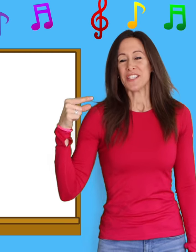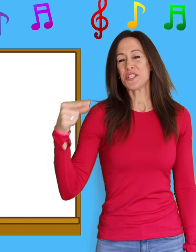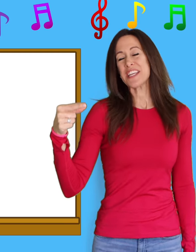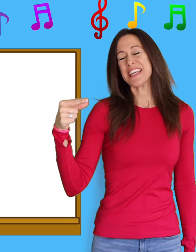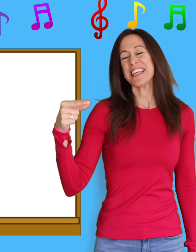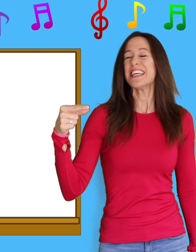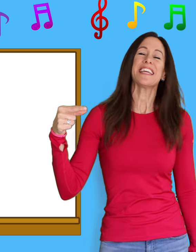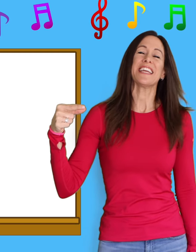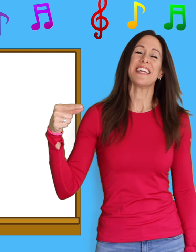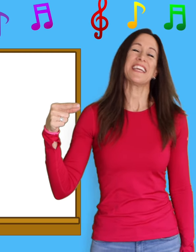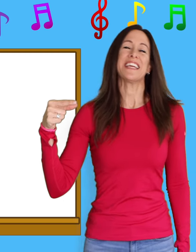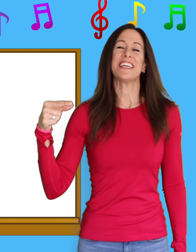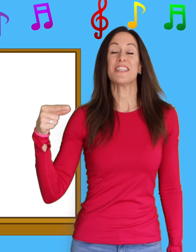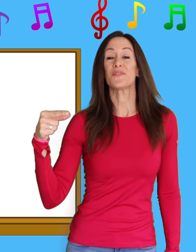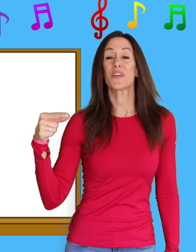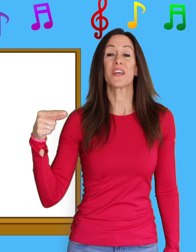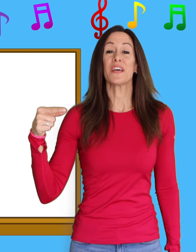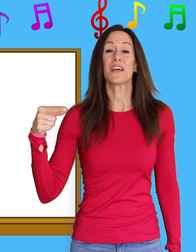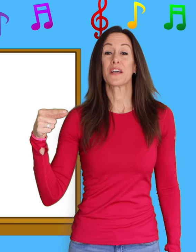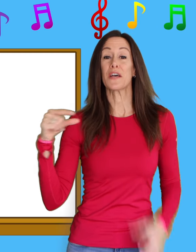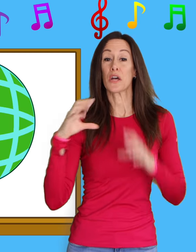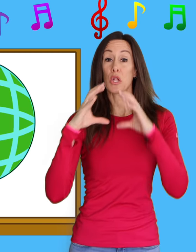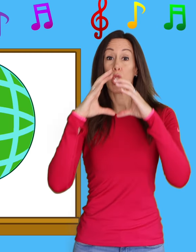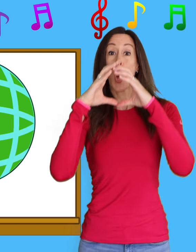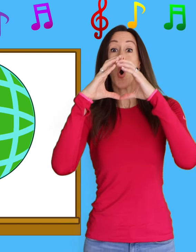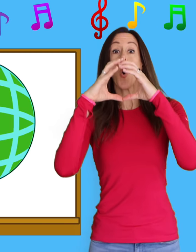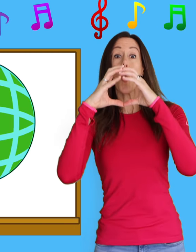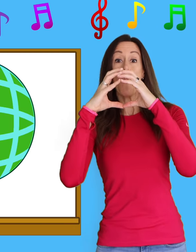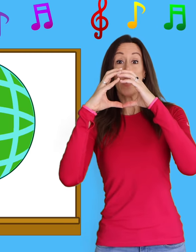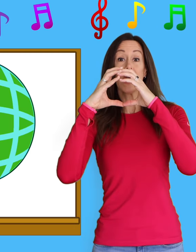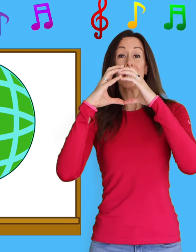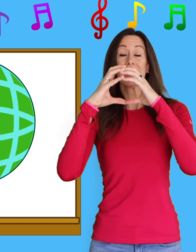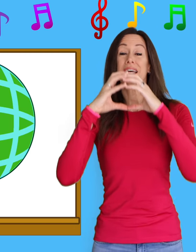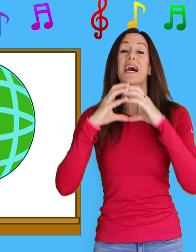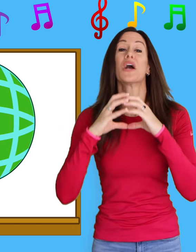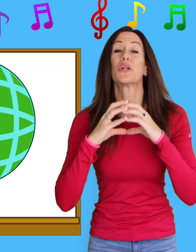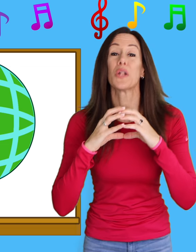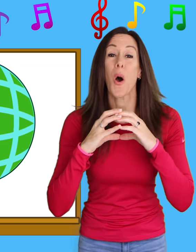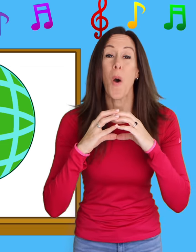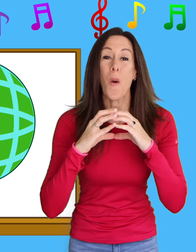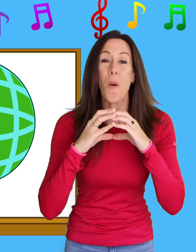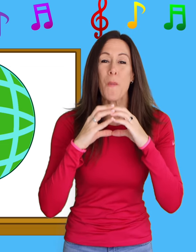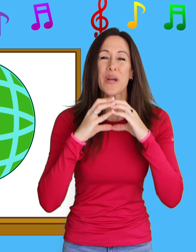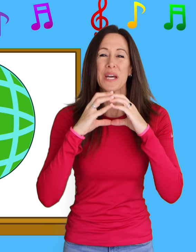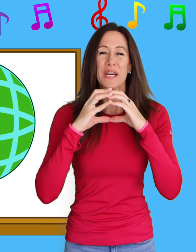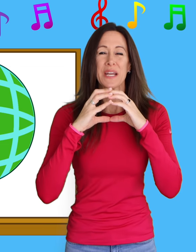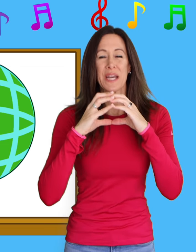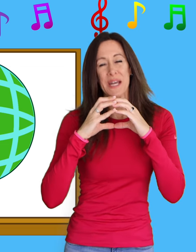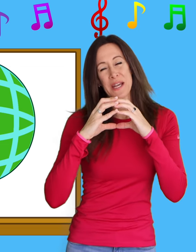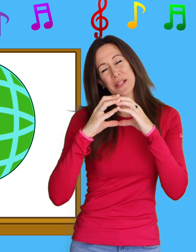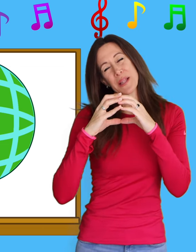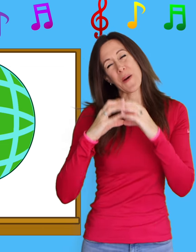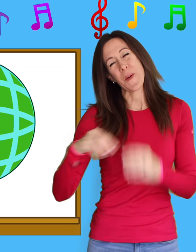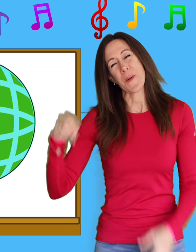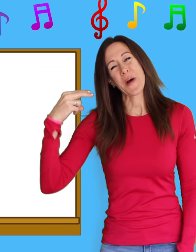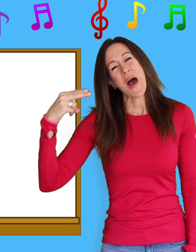G is for G-G-globe, G-G-globe, G-G-globe